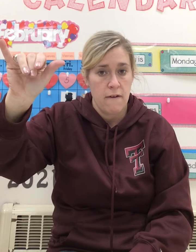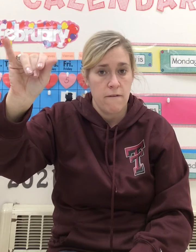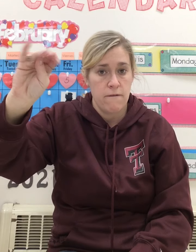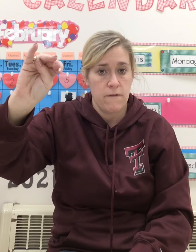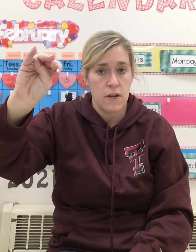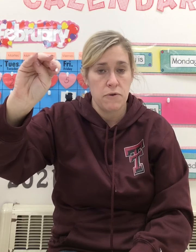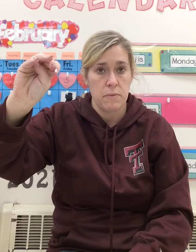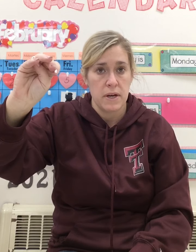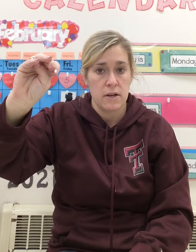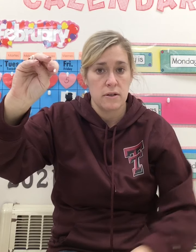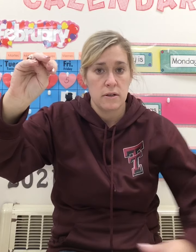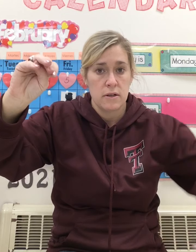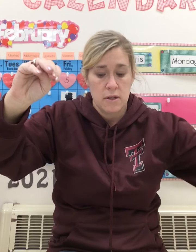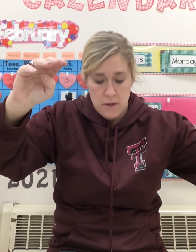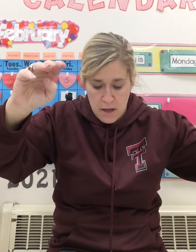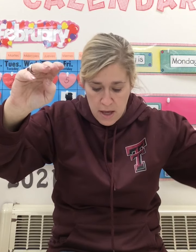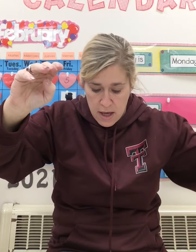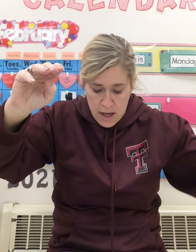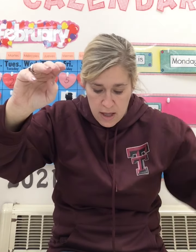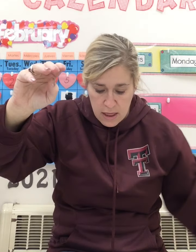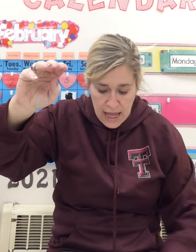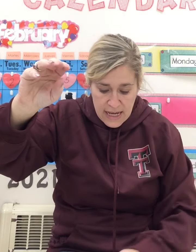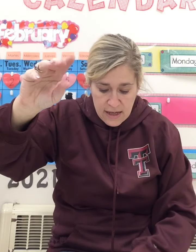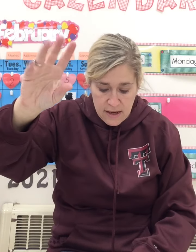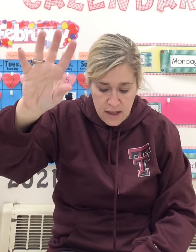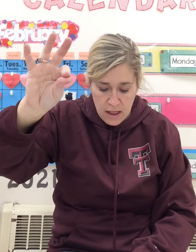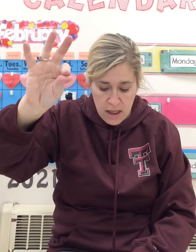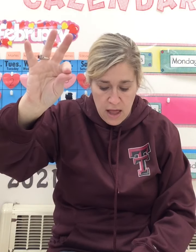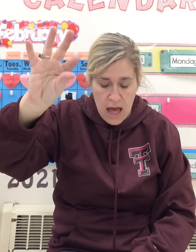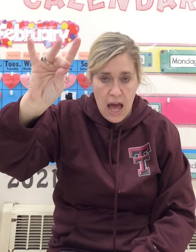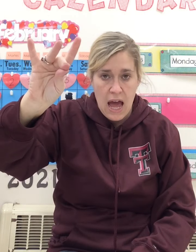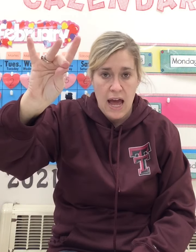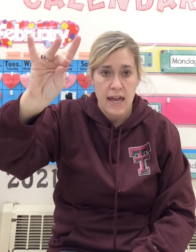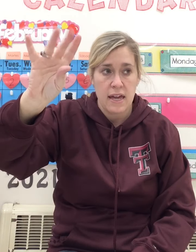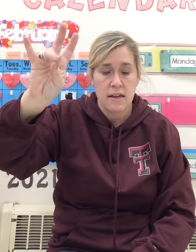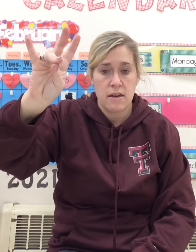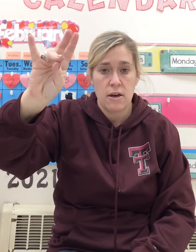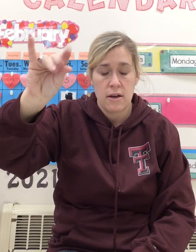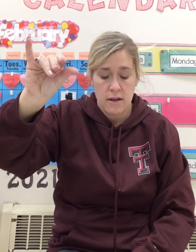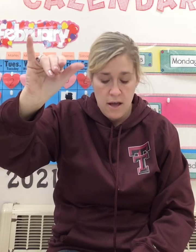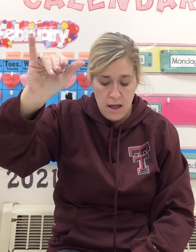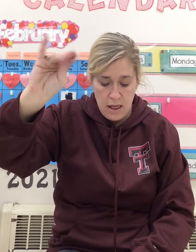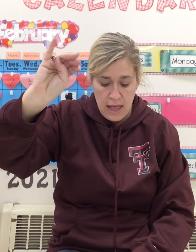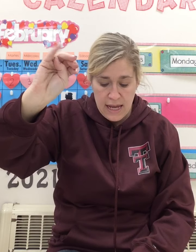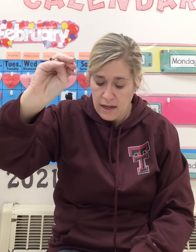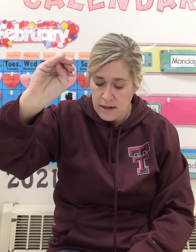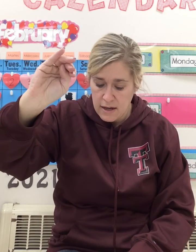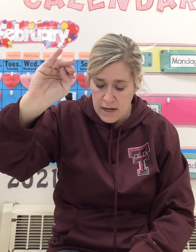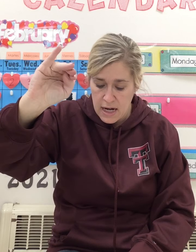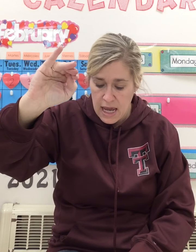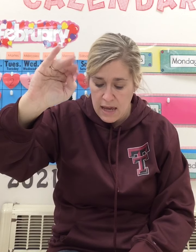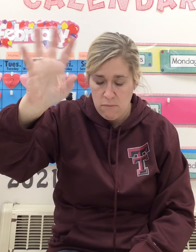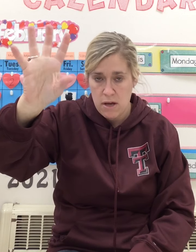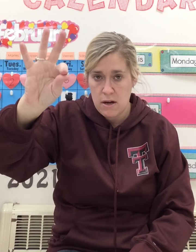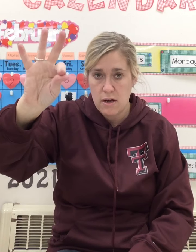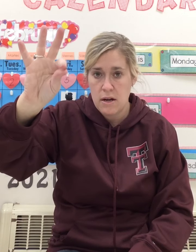Fume. Fume. Like. L-I-K. Like. Name. N